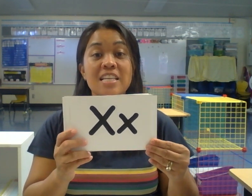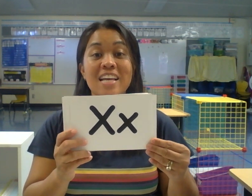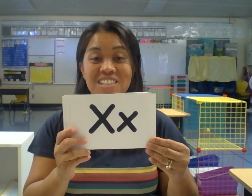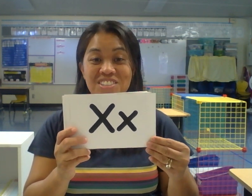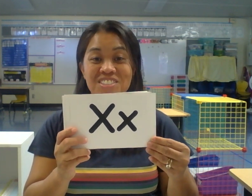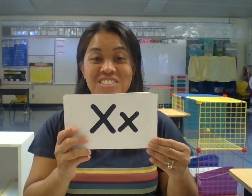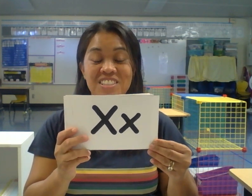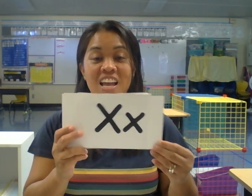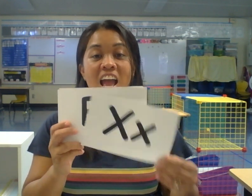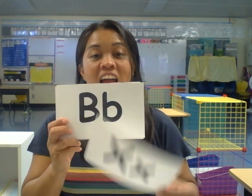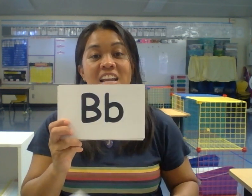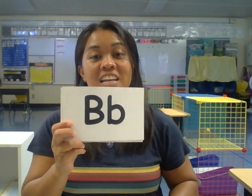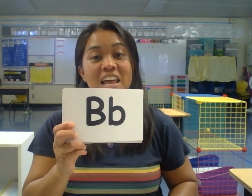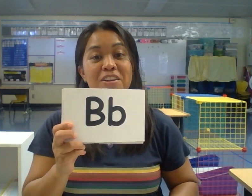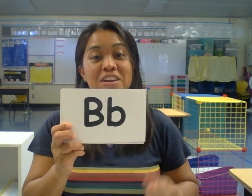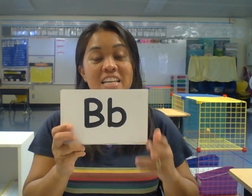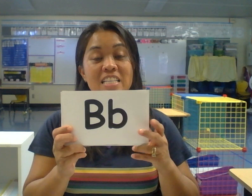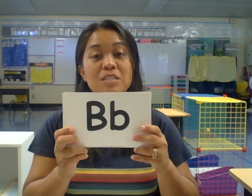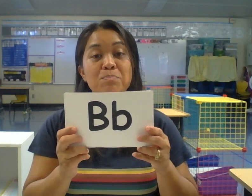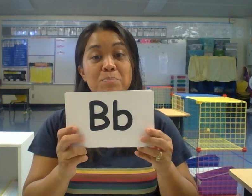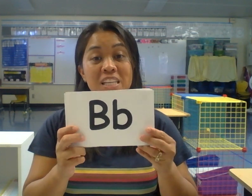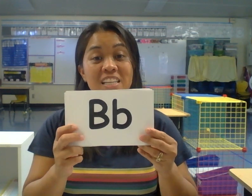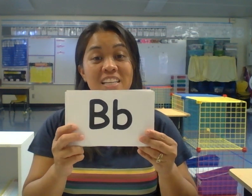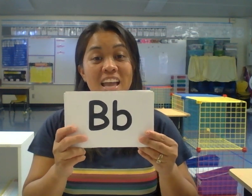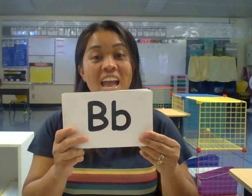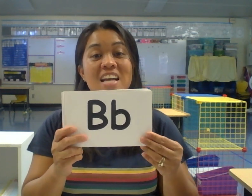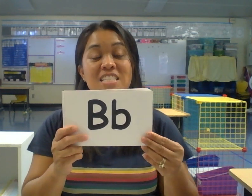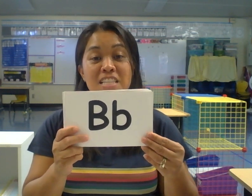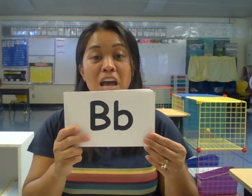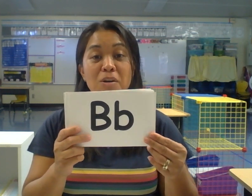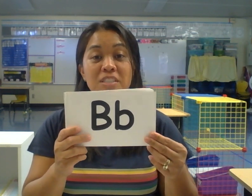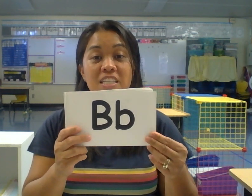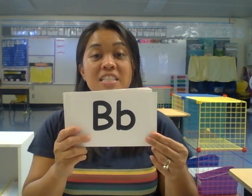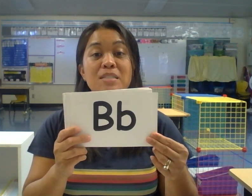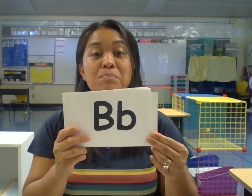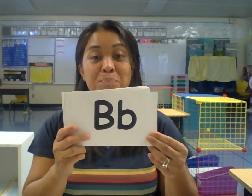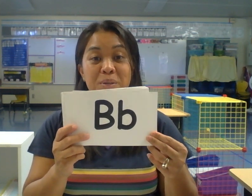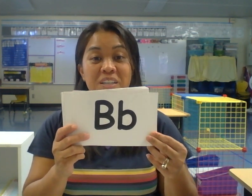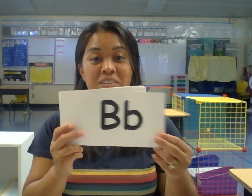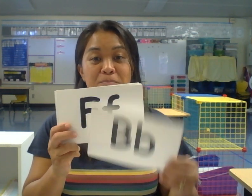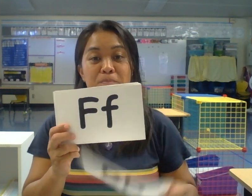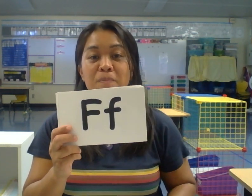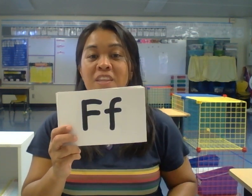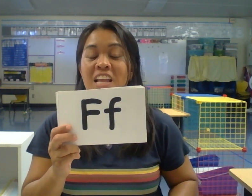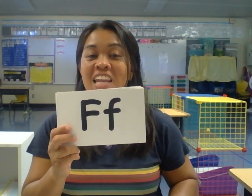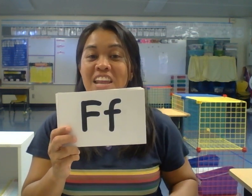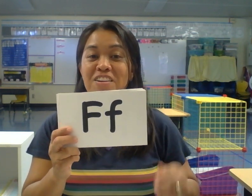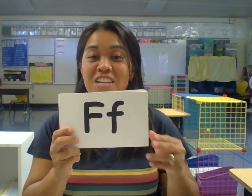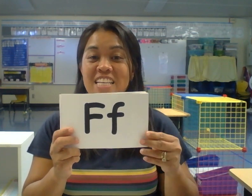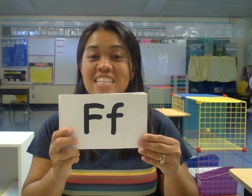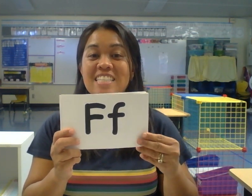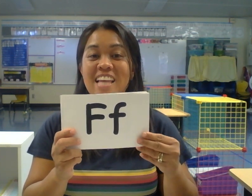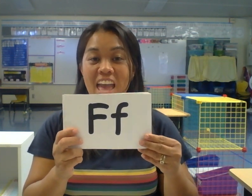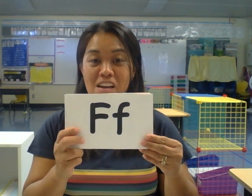X. Letter is B. Sound is W. Letter is F.